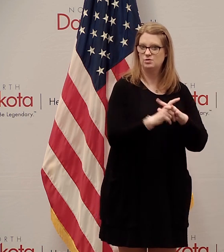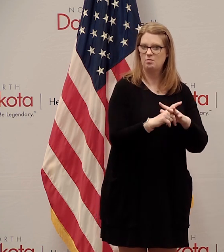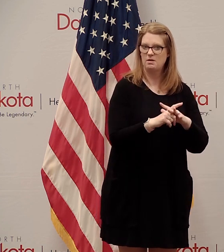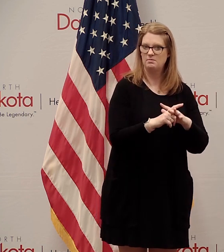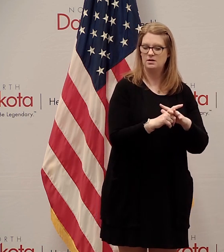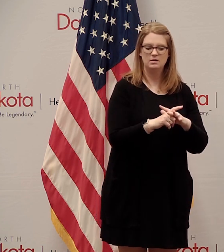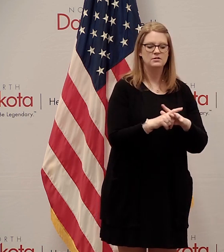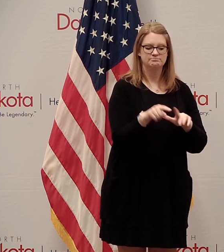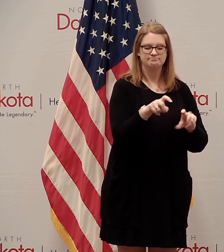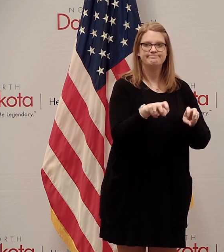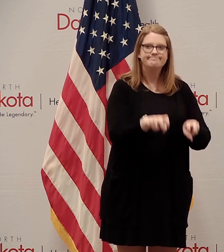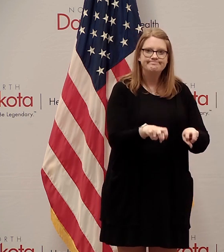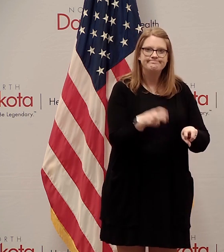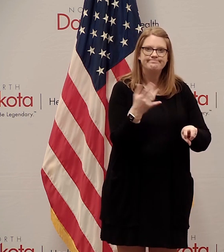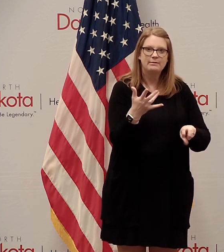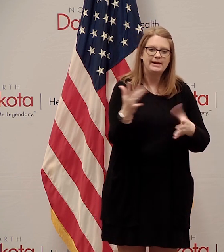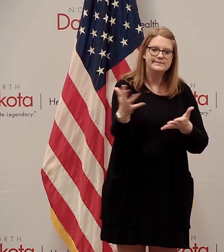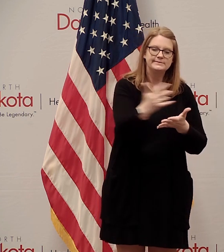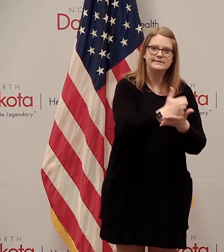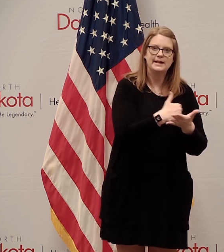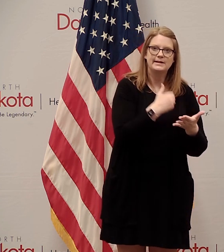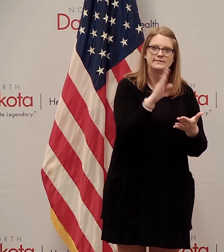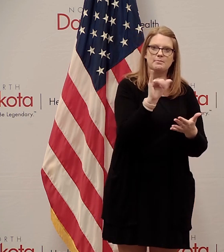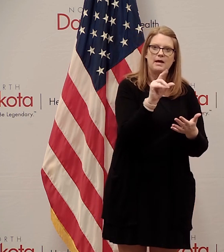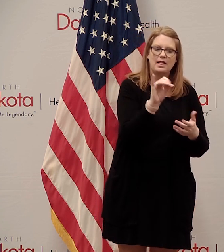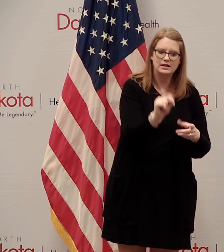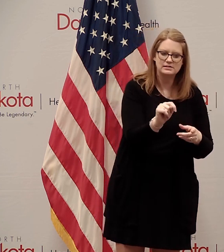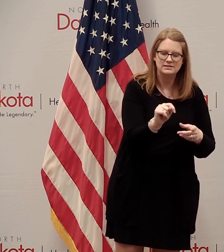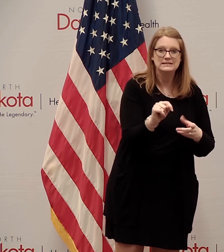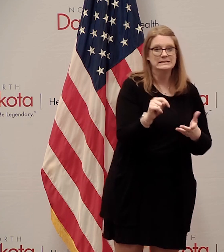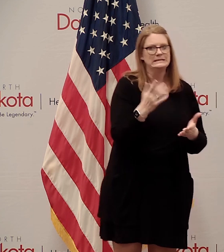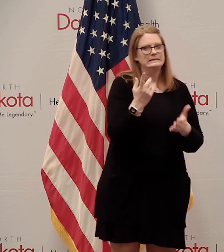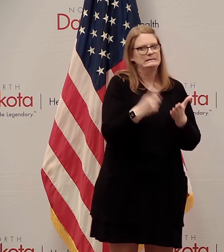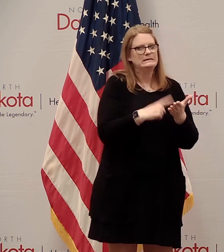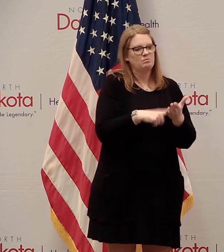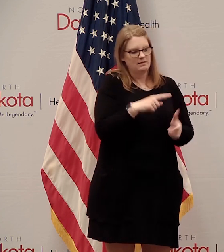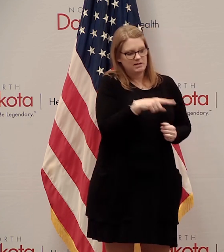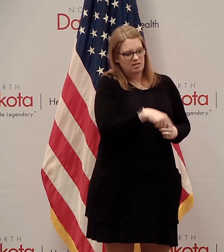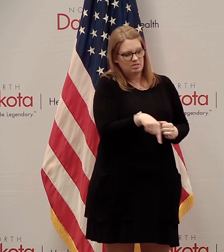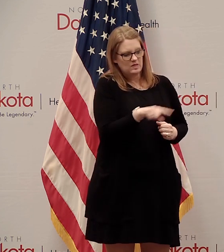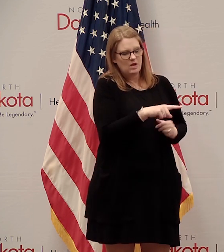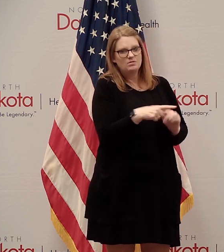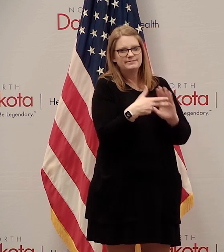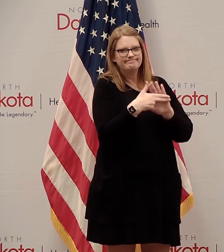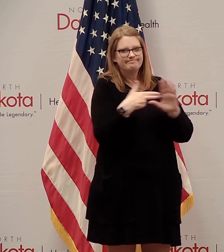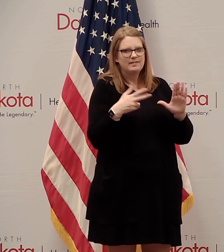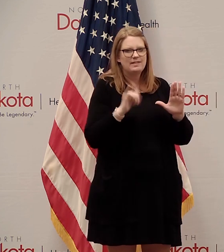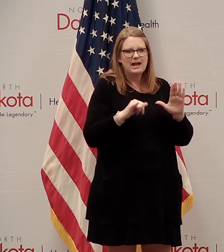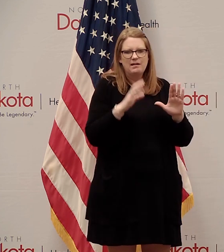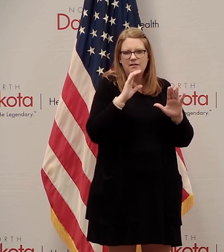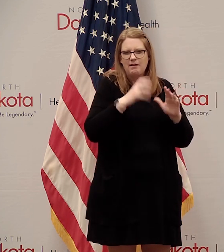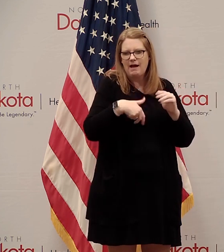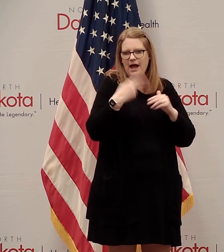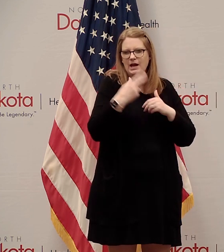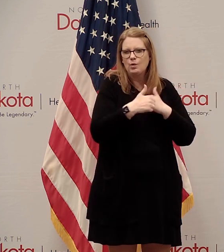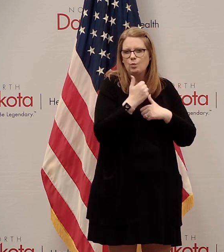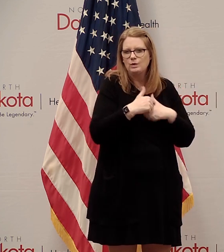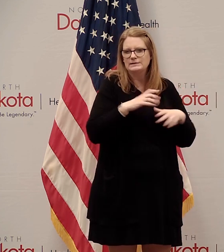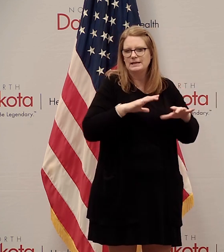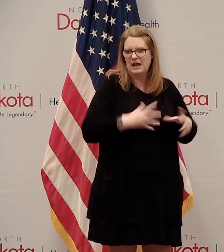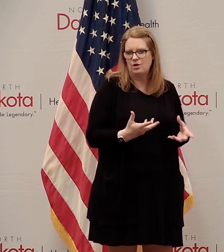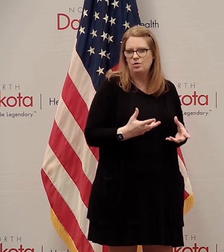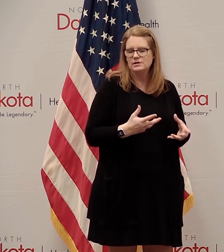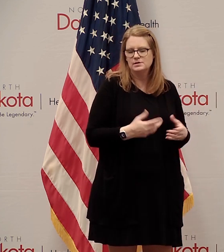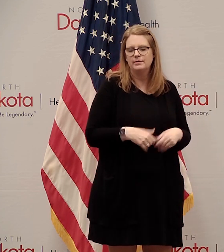with hundreds of people, and they themselves might have fallen into that vulnerable category. So again, thanks to everybody making